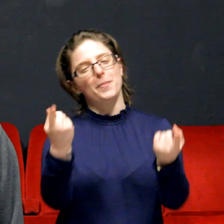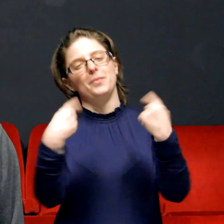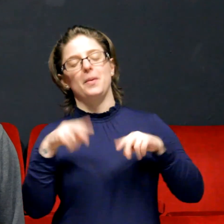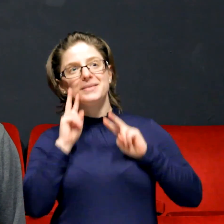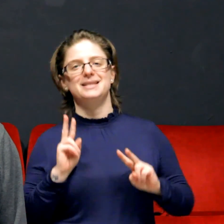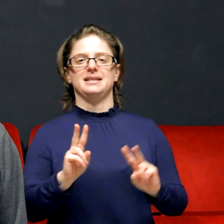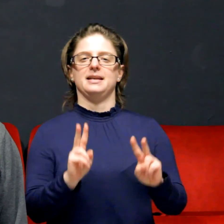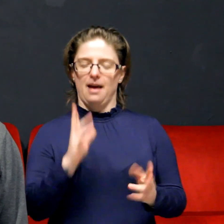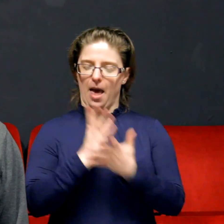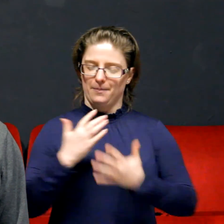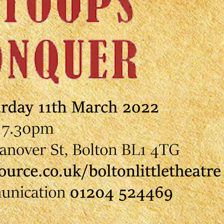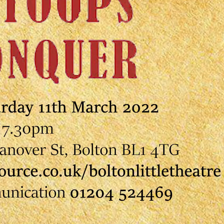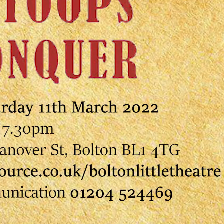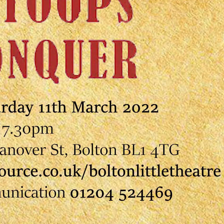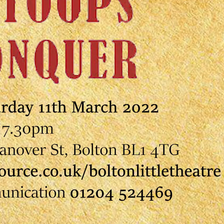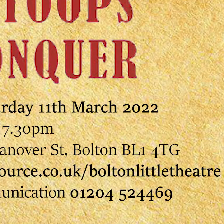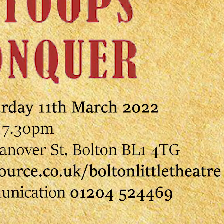and see. I'm sure you'll enjoy it.